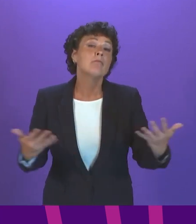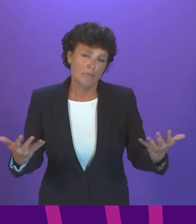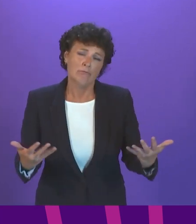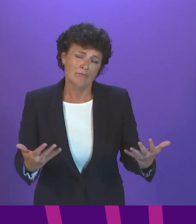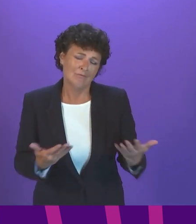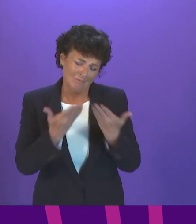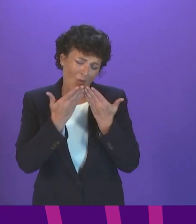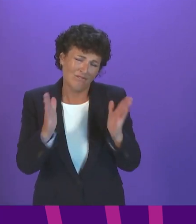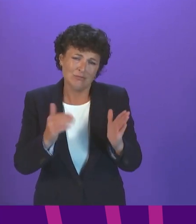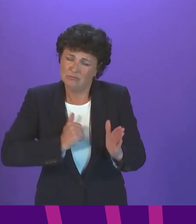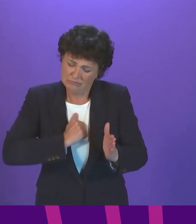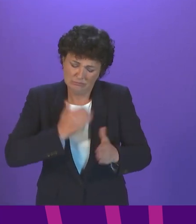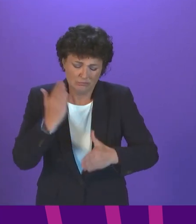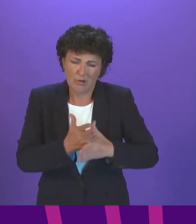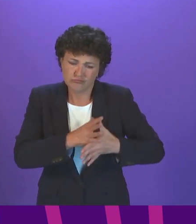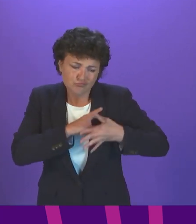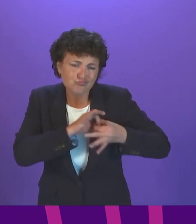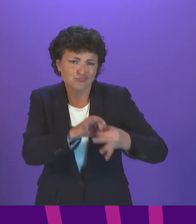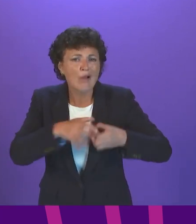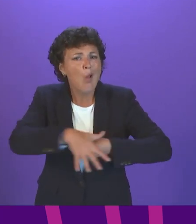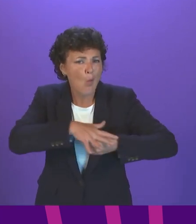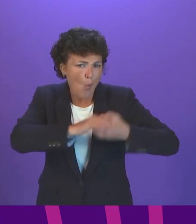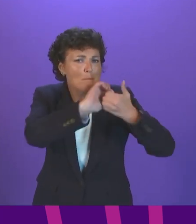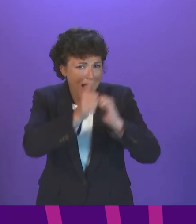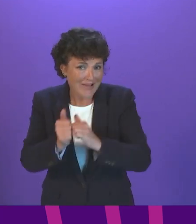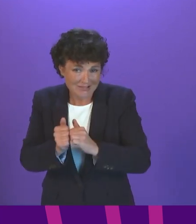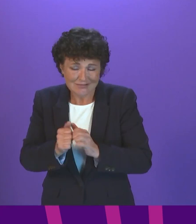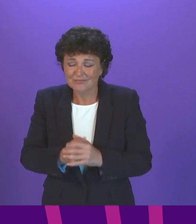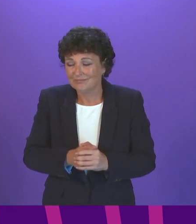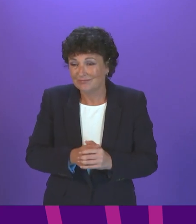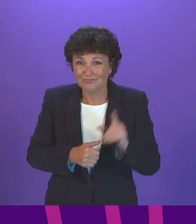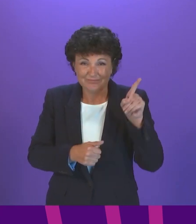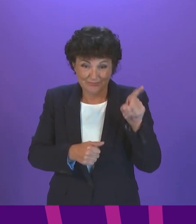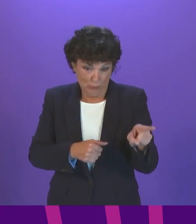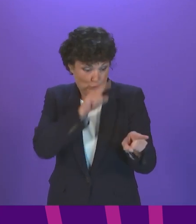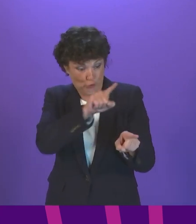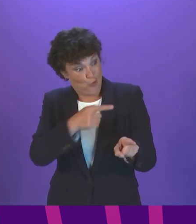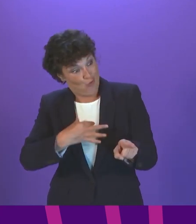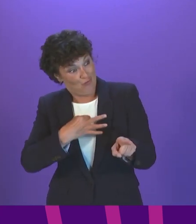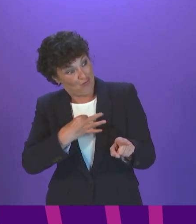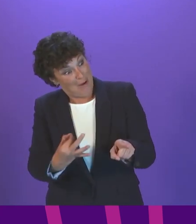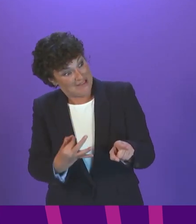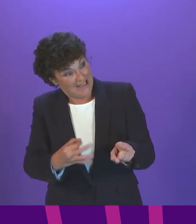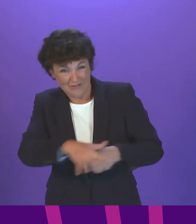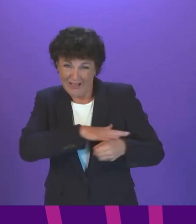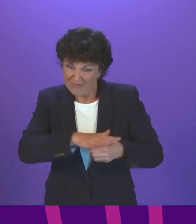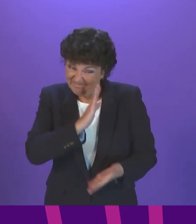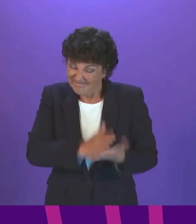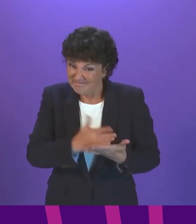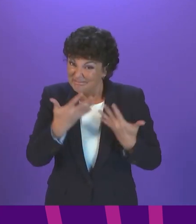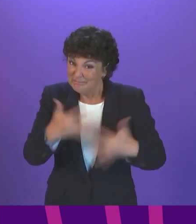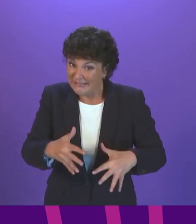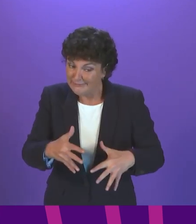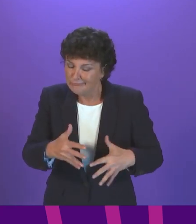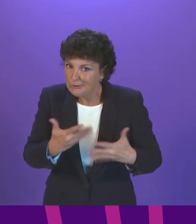continue to work with local partners. The area that Evelyn Tweed represents is hard hit and we